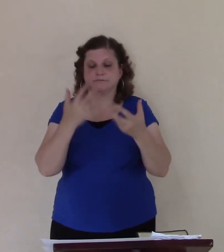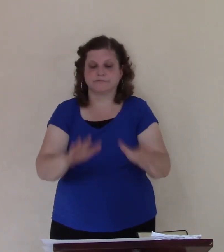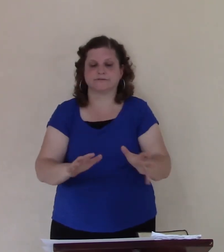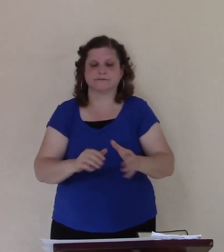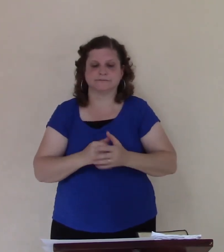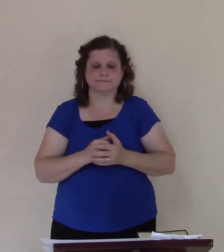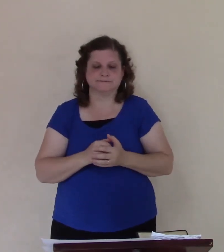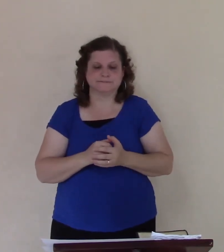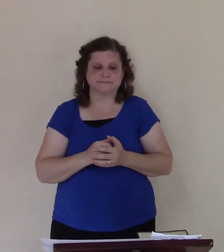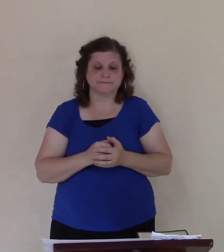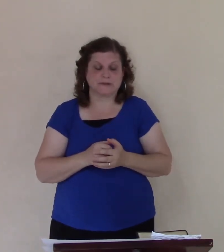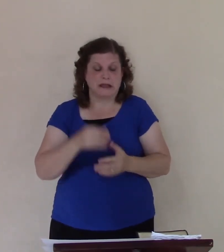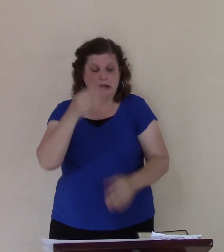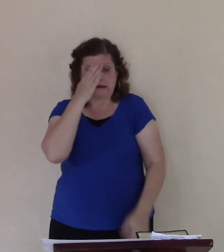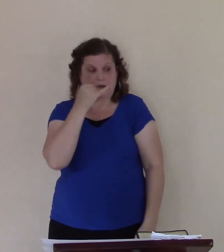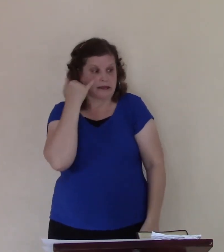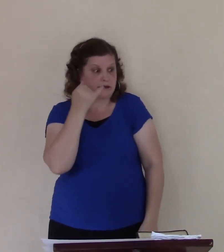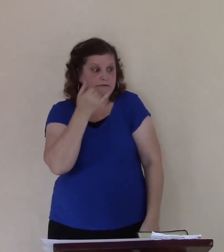May God, this is how you can be with me. May God not.